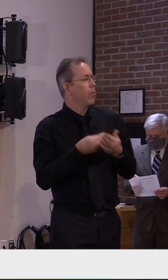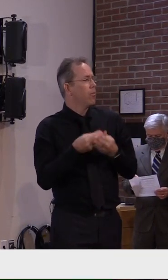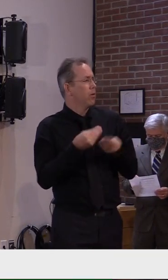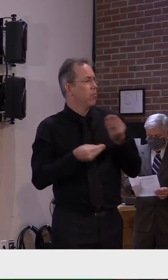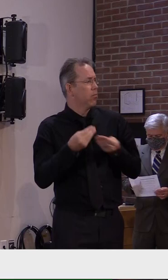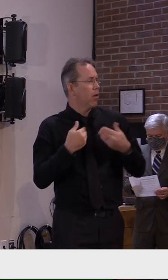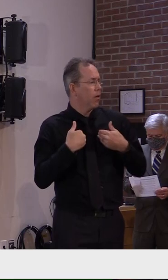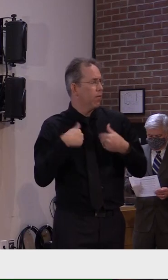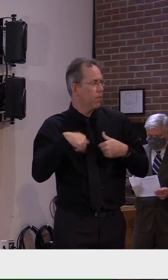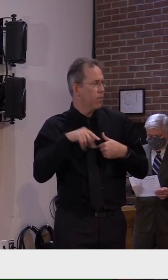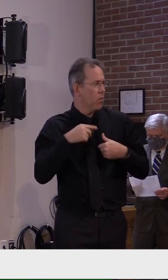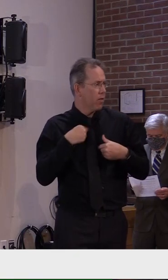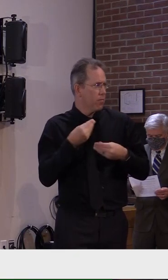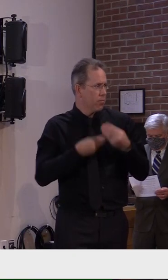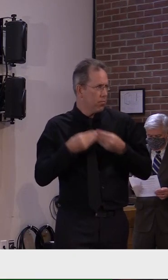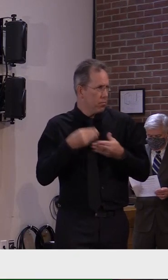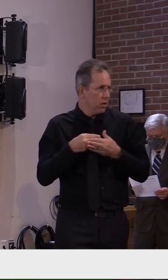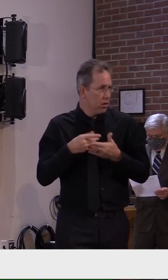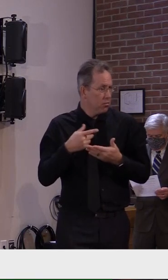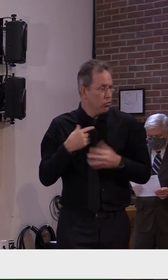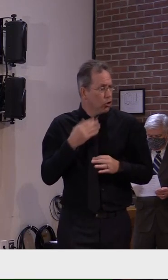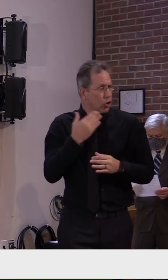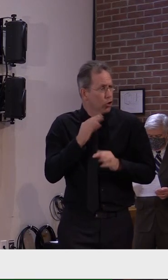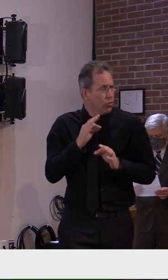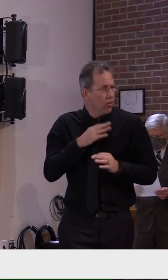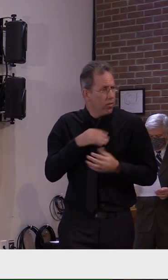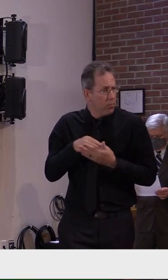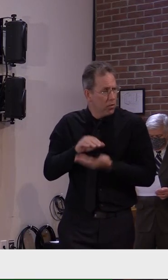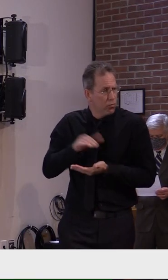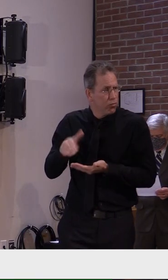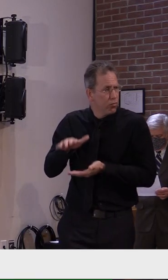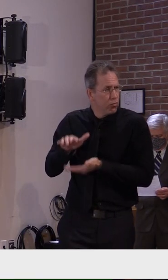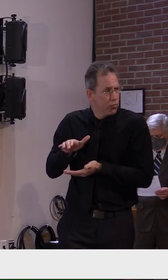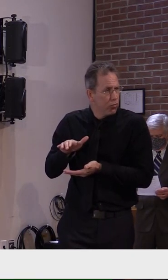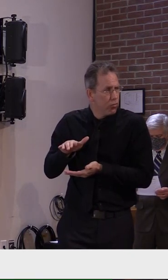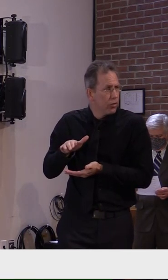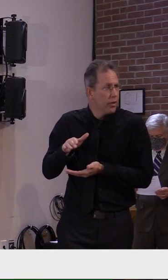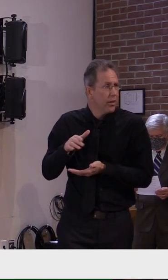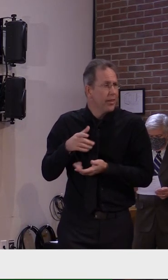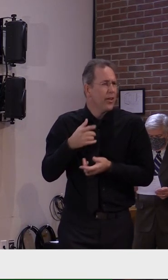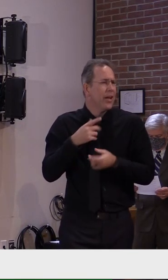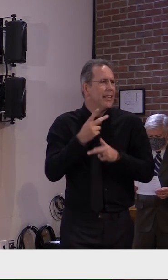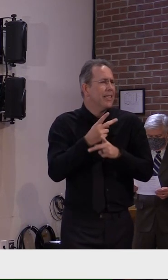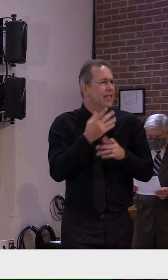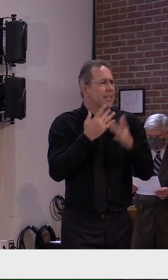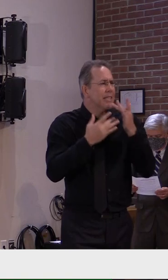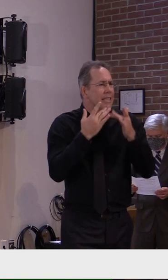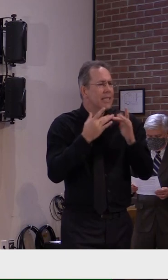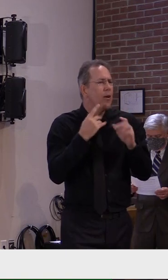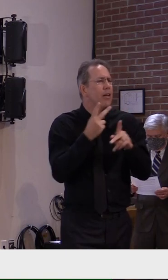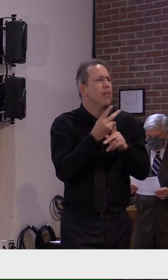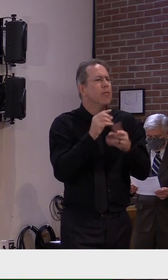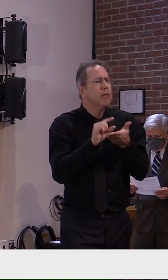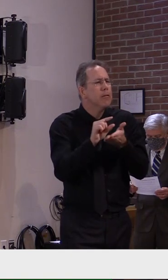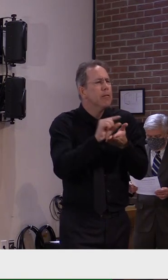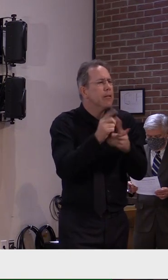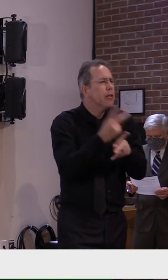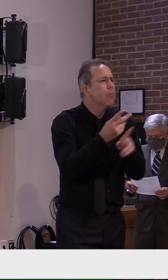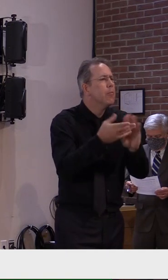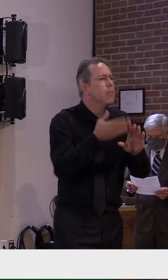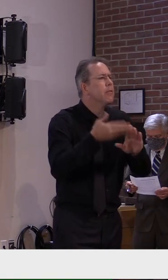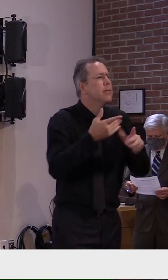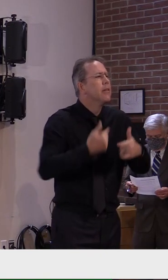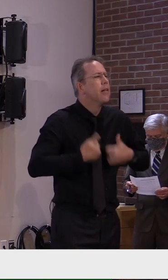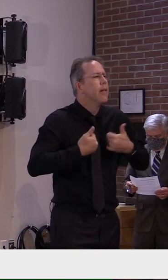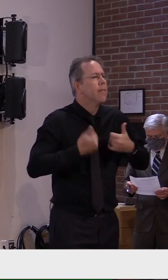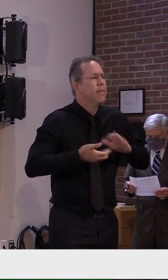doing okay in the state in terms of keeping our head above water and making sure the revenues are still coming in. So